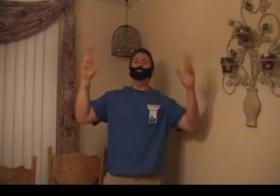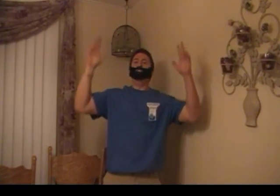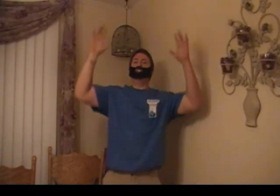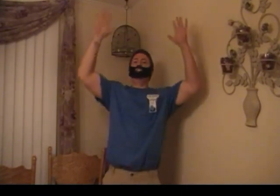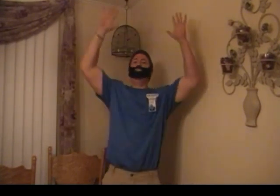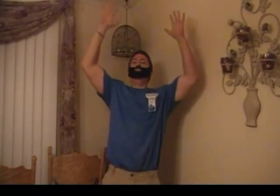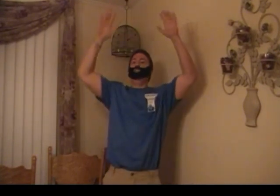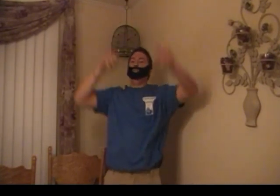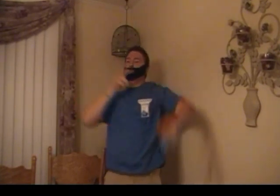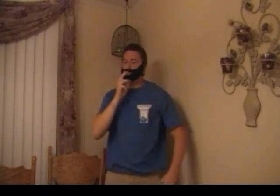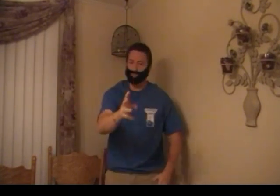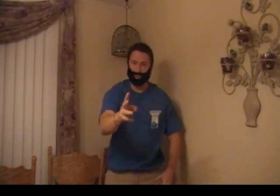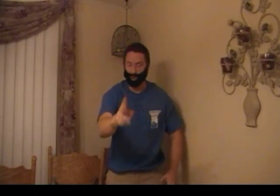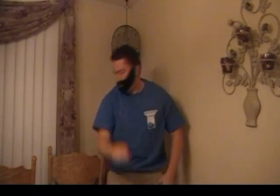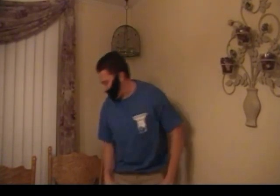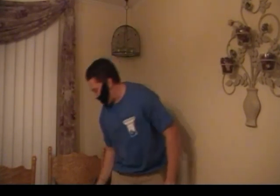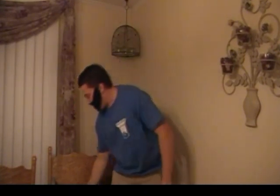Awesome Spray.